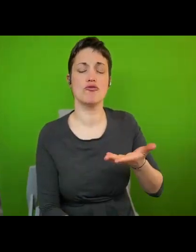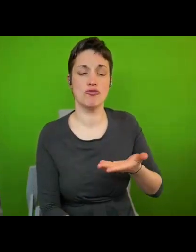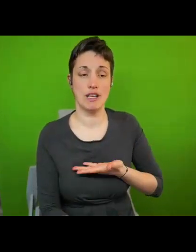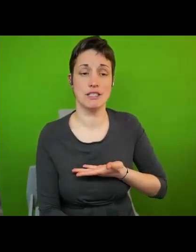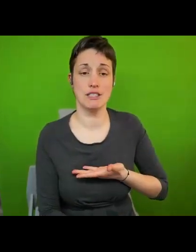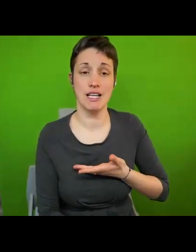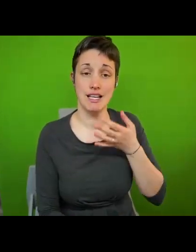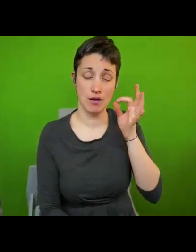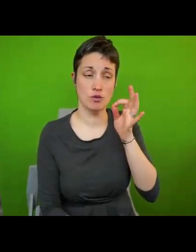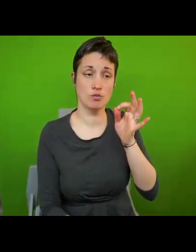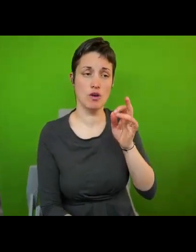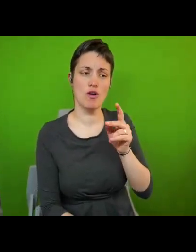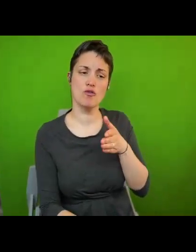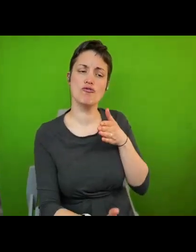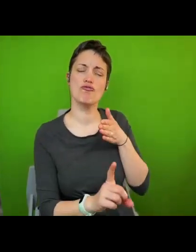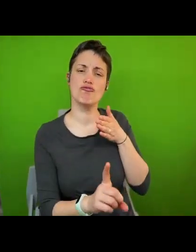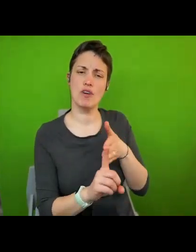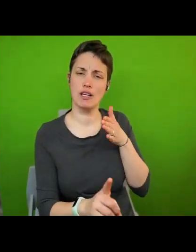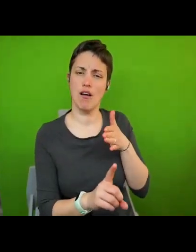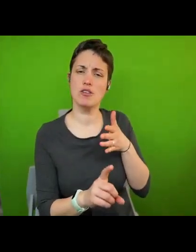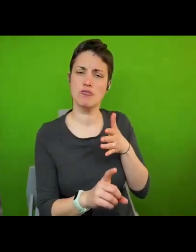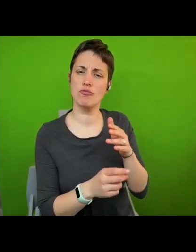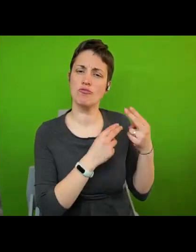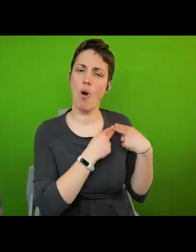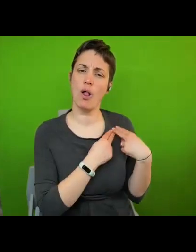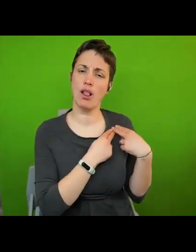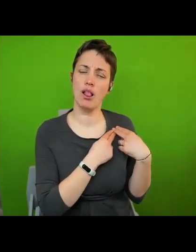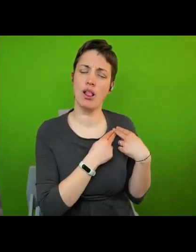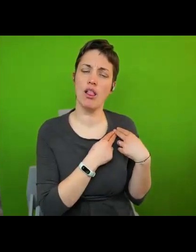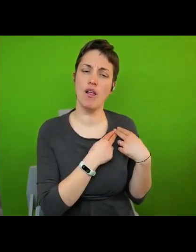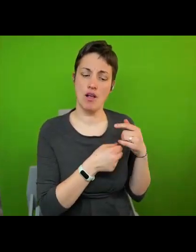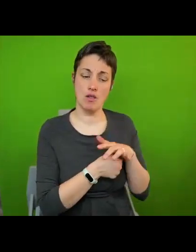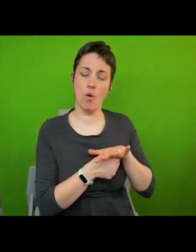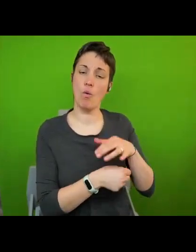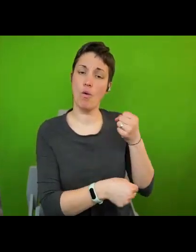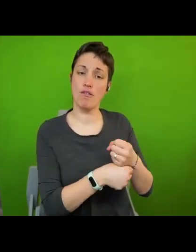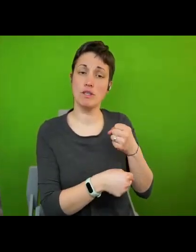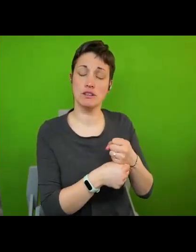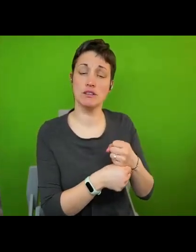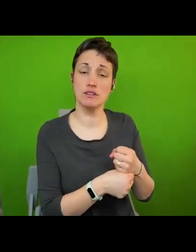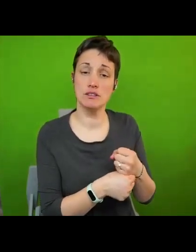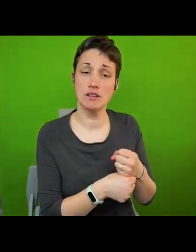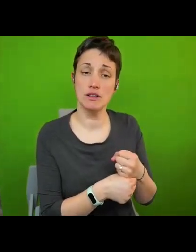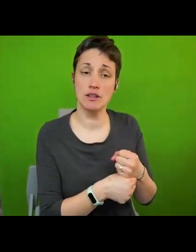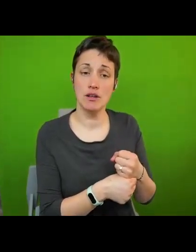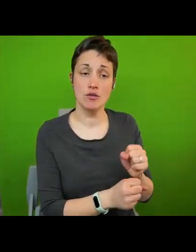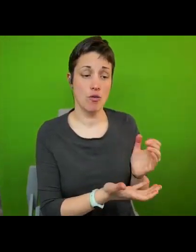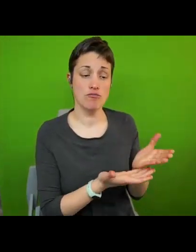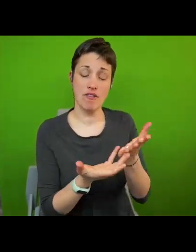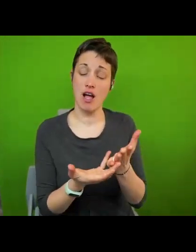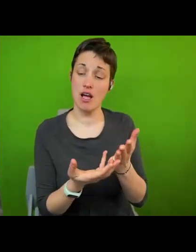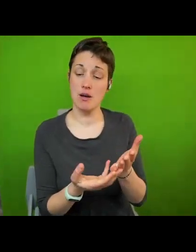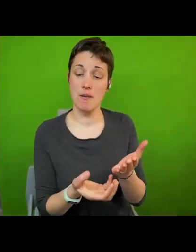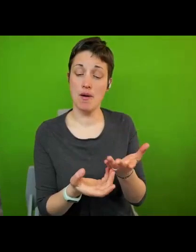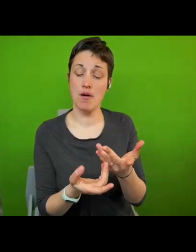government in the promotion and protection of human rights together together with the important functions of local government to provide public services